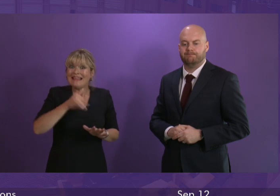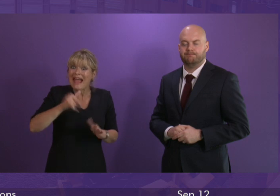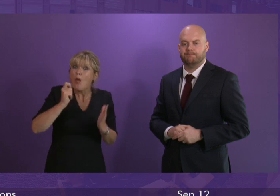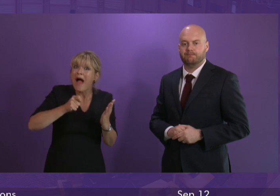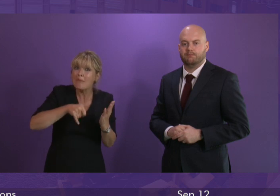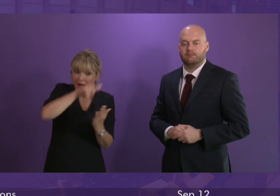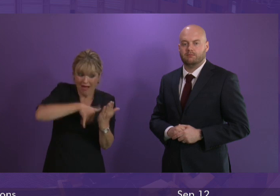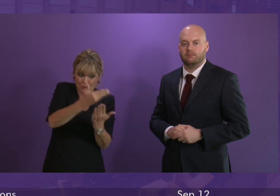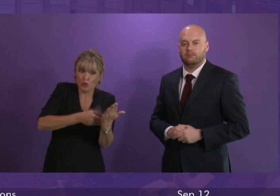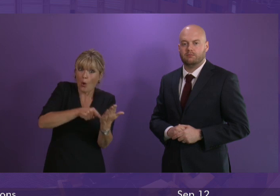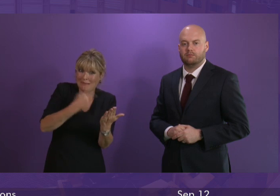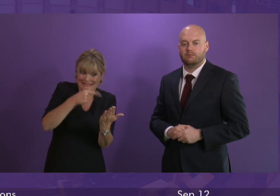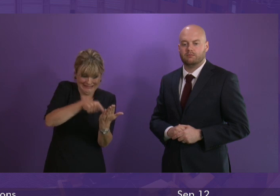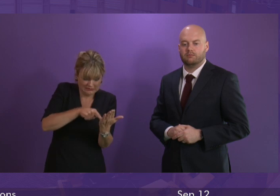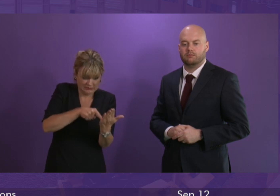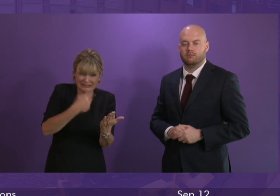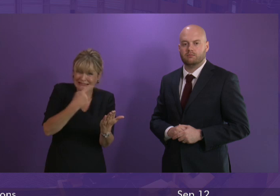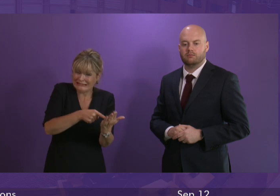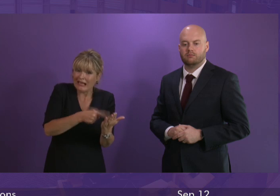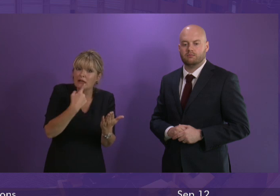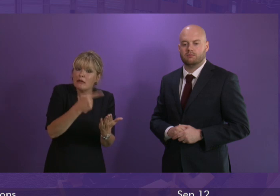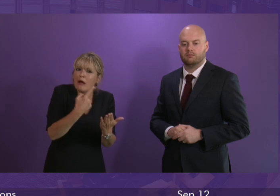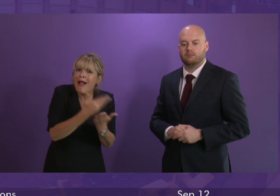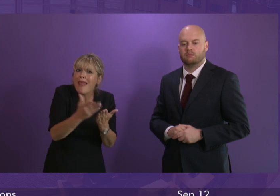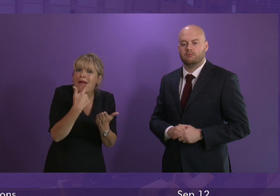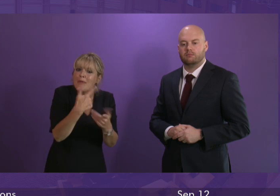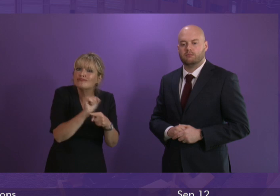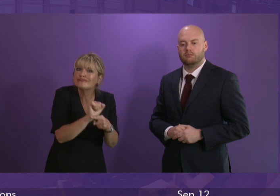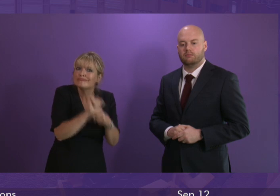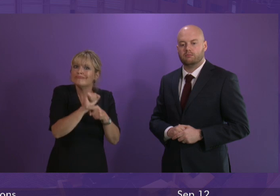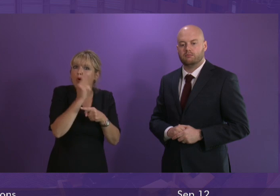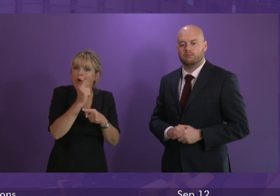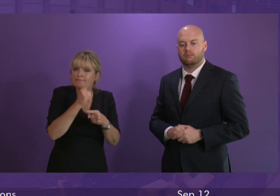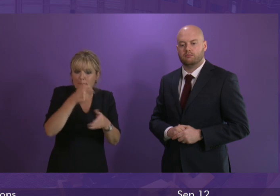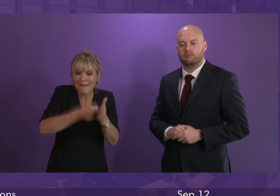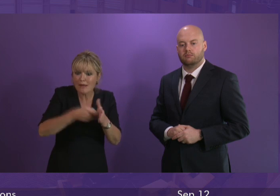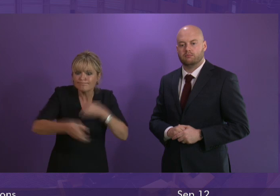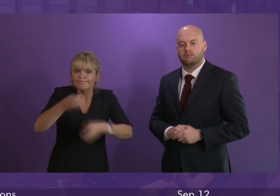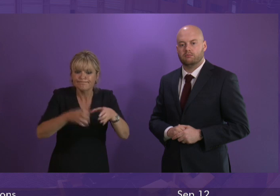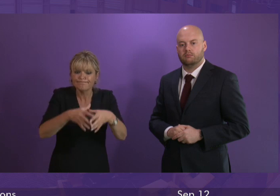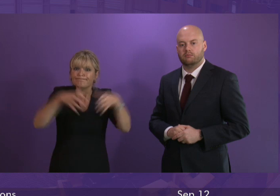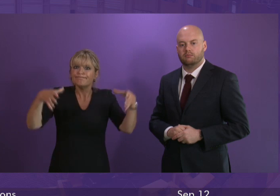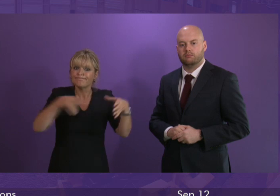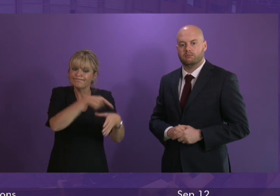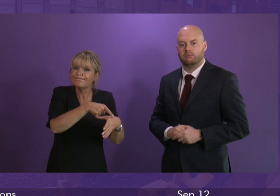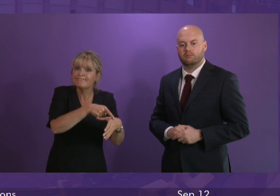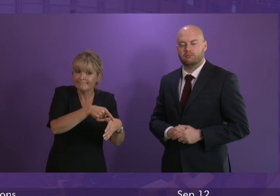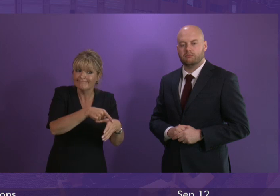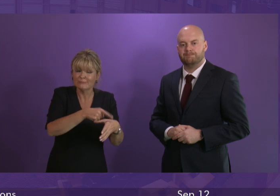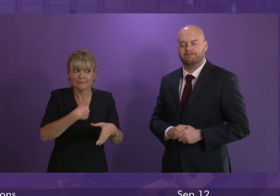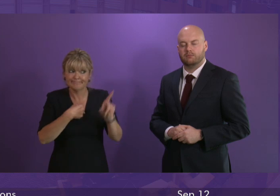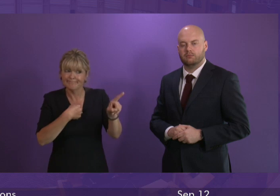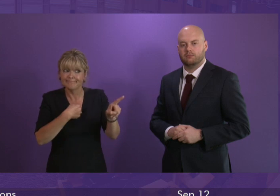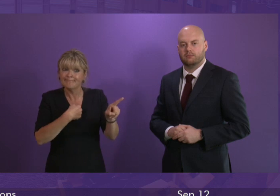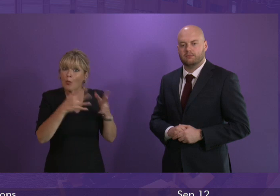is very clear about the restrictions of stockpiling to mitigate against those impacts so I share Willy Rennie's